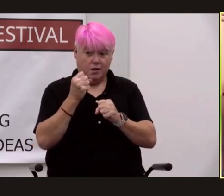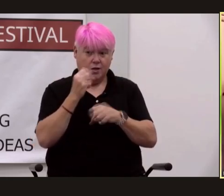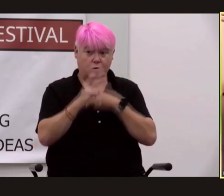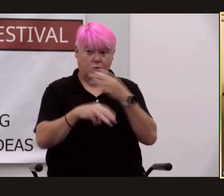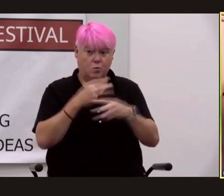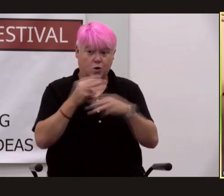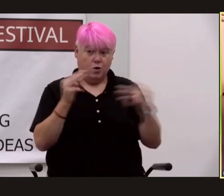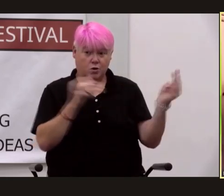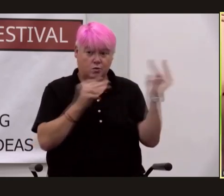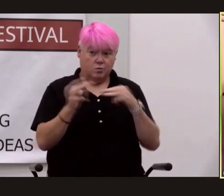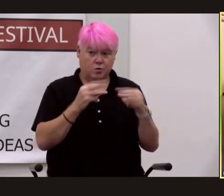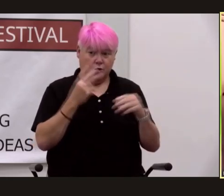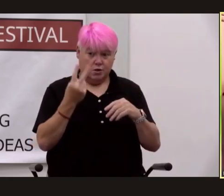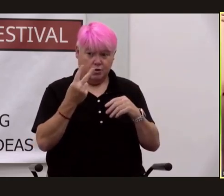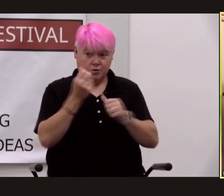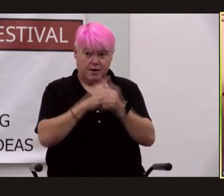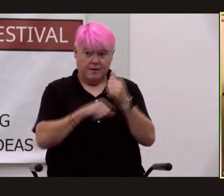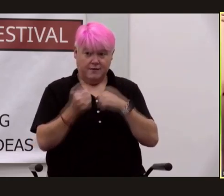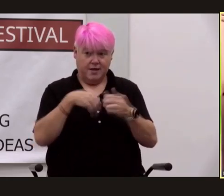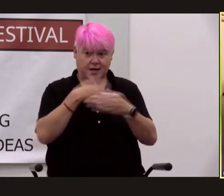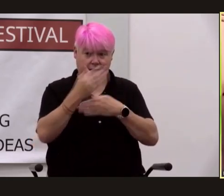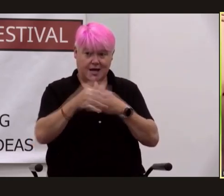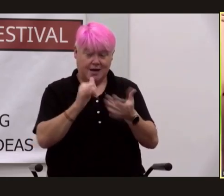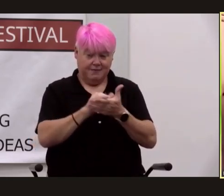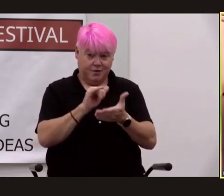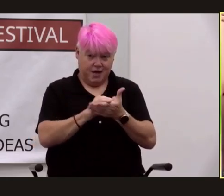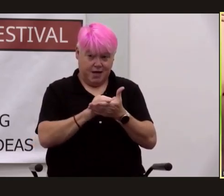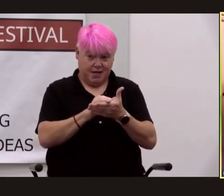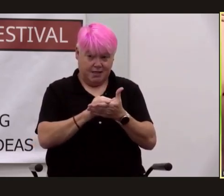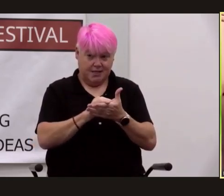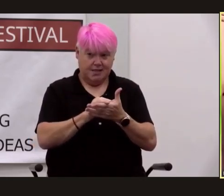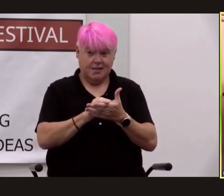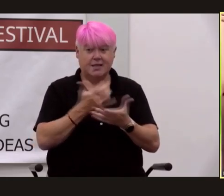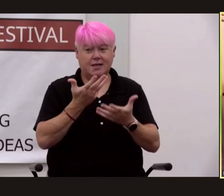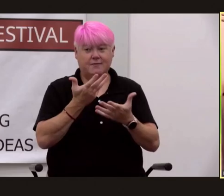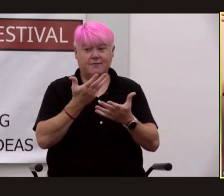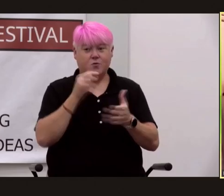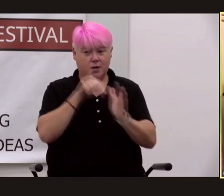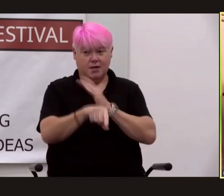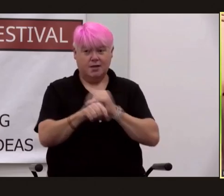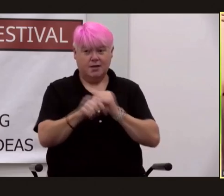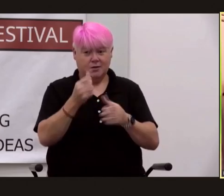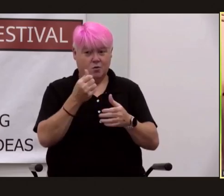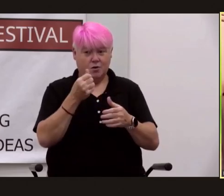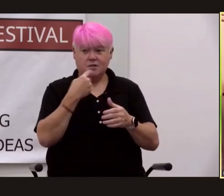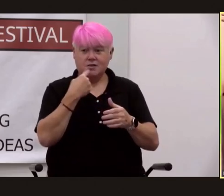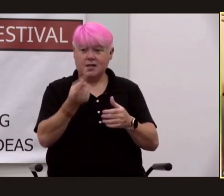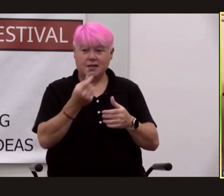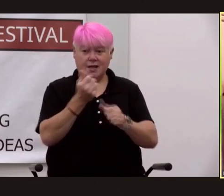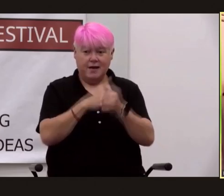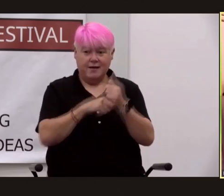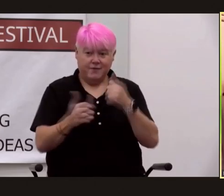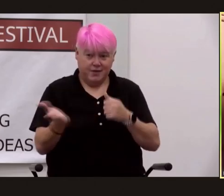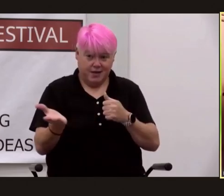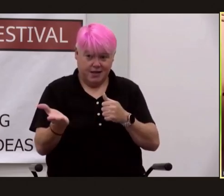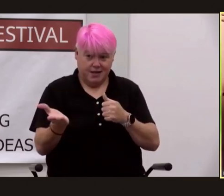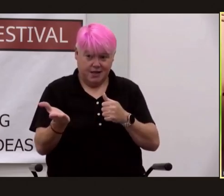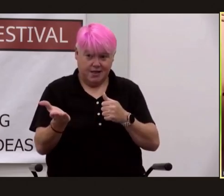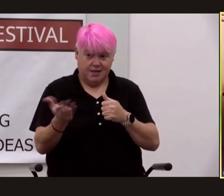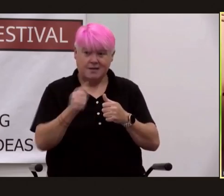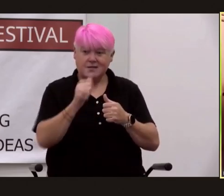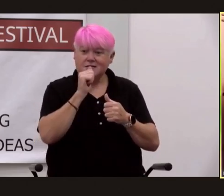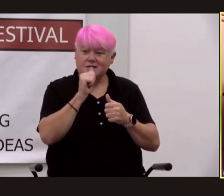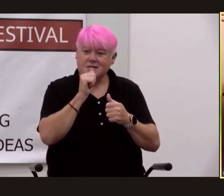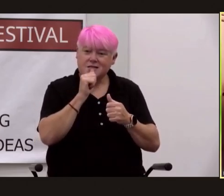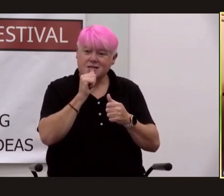everything after that point is fair game for telling a different kind of story this is actually a secret history